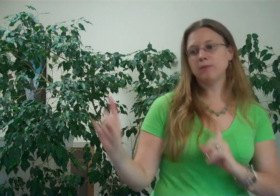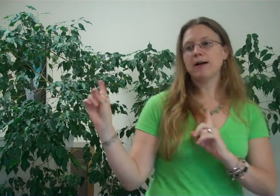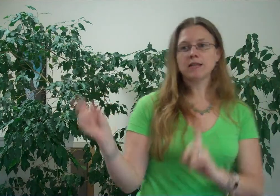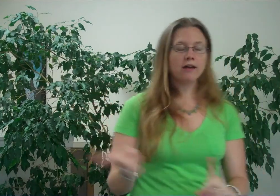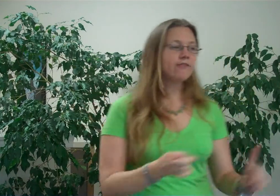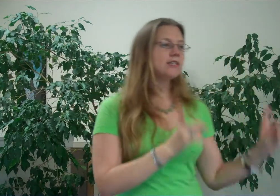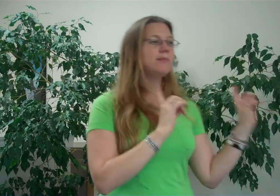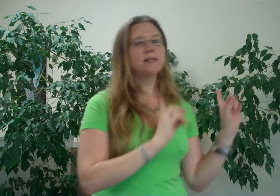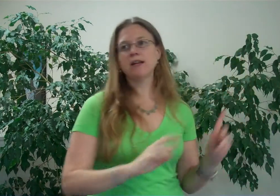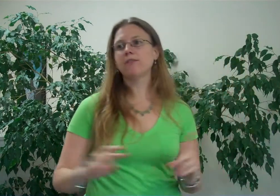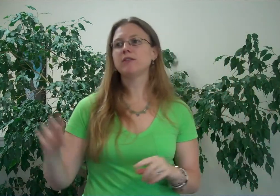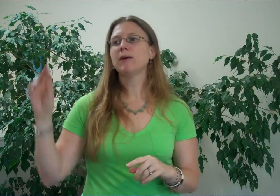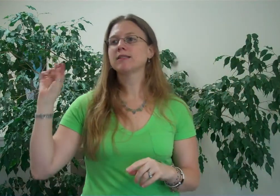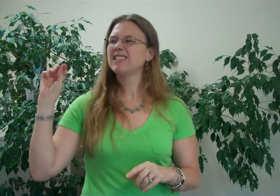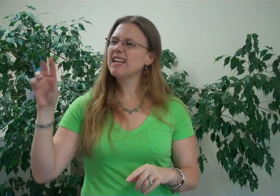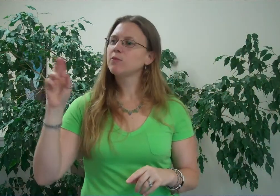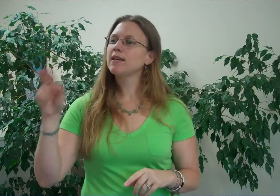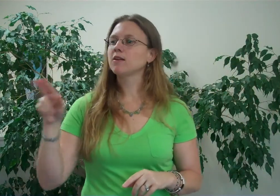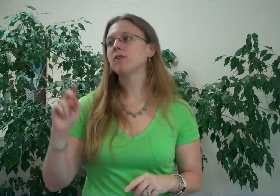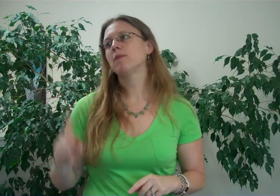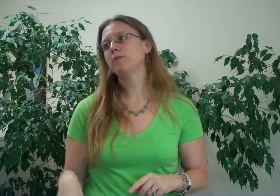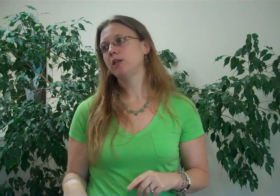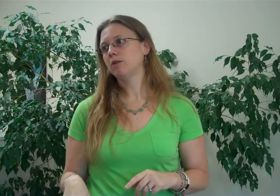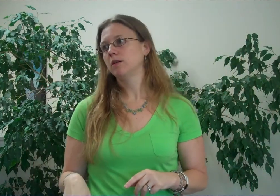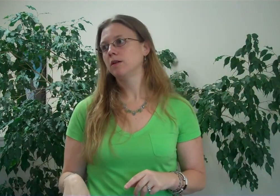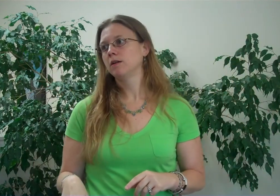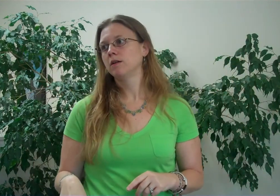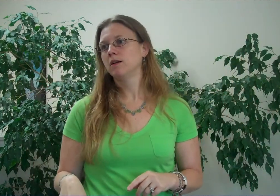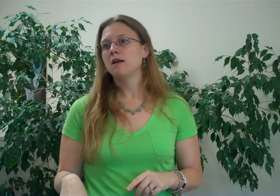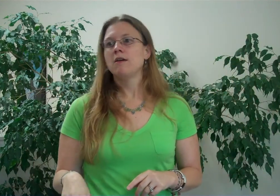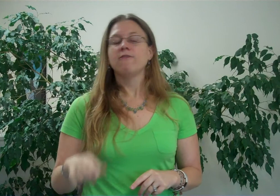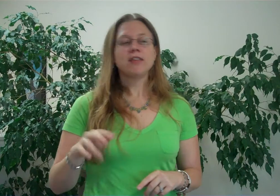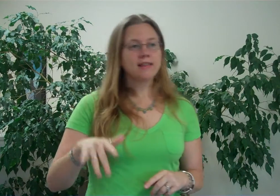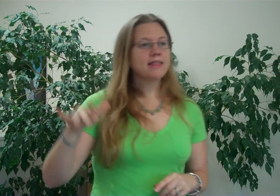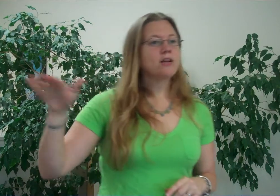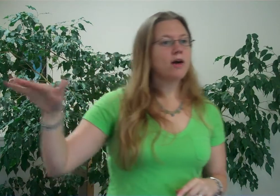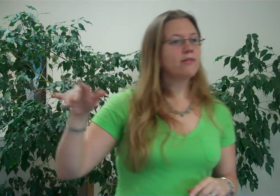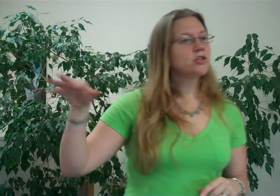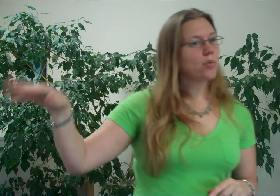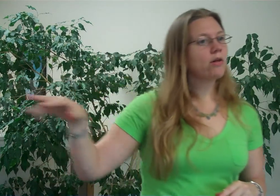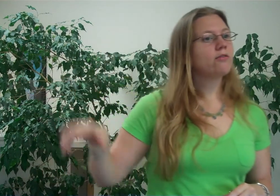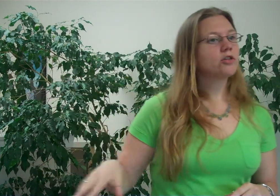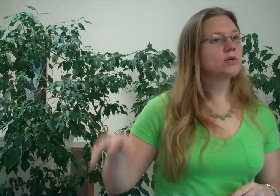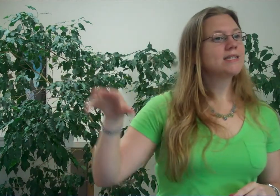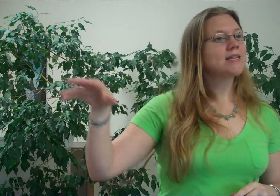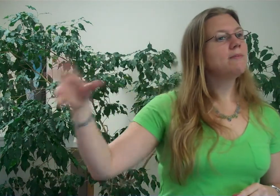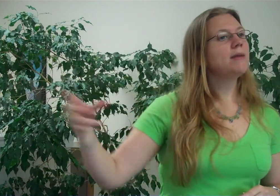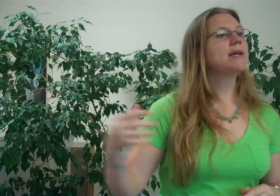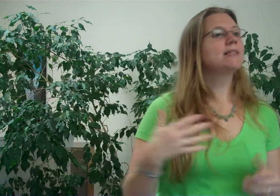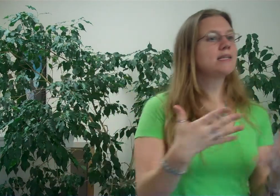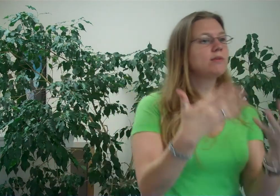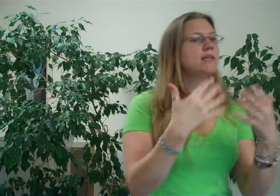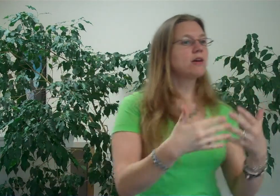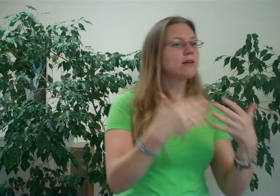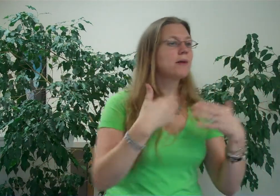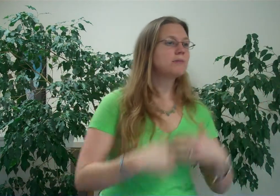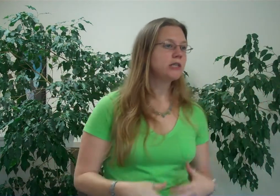pounds, up 50 pounds, down 50 pounds, because that's what they saw their mom do. Feeling like they don't have control over the choices that they made because that's what they saw their mom do.